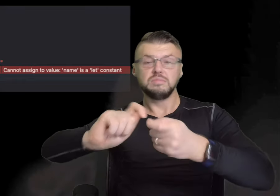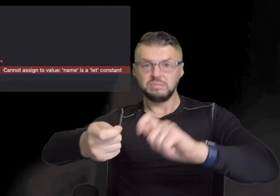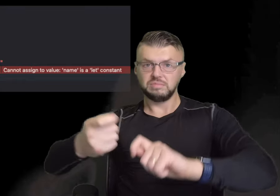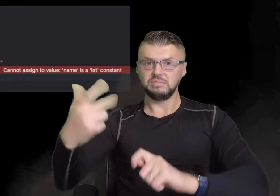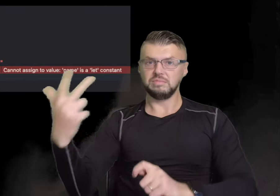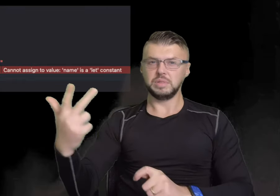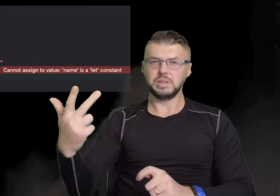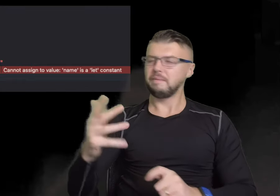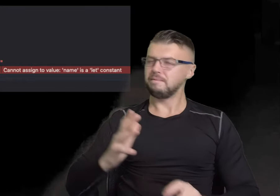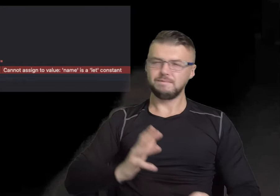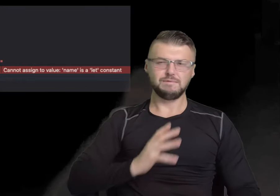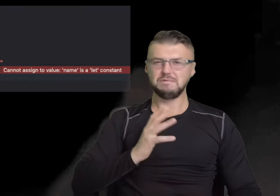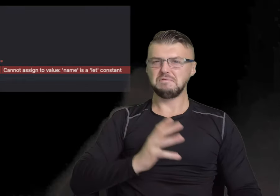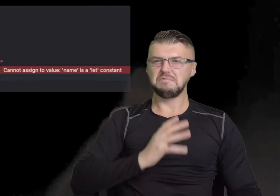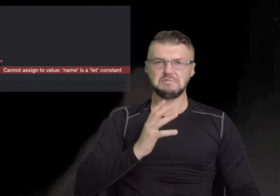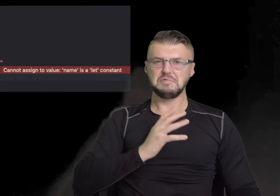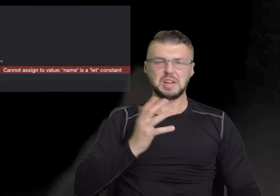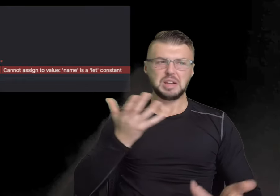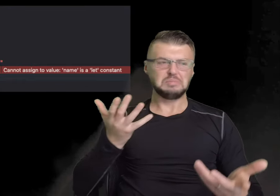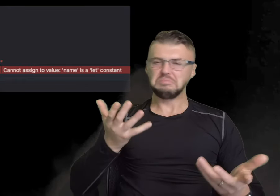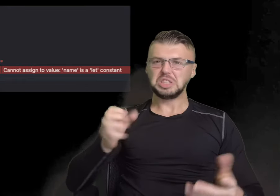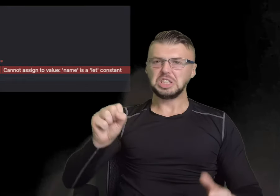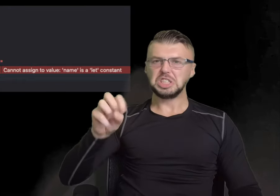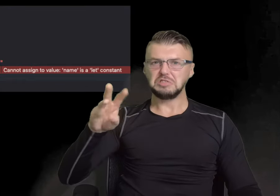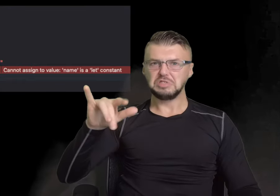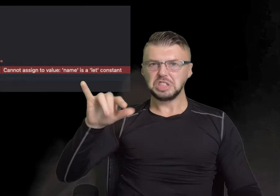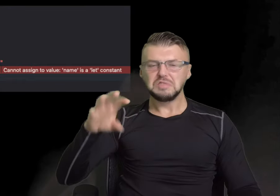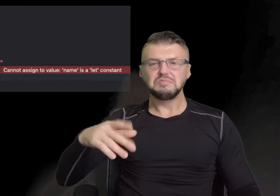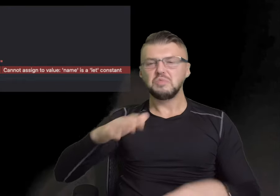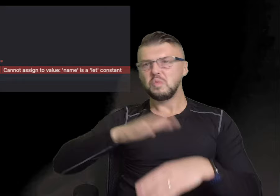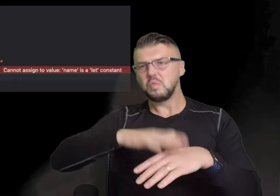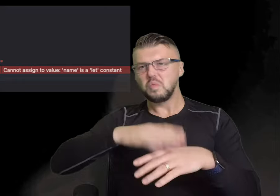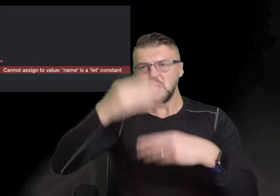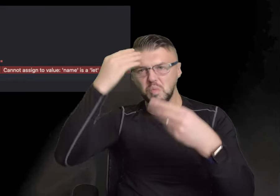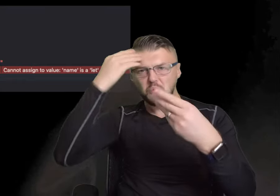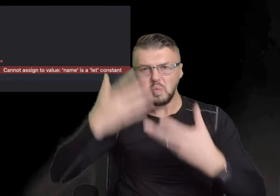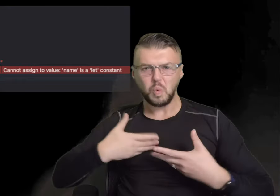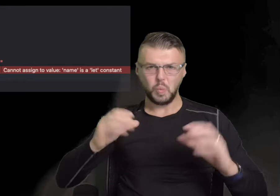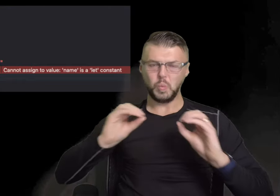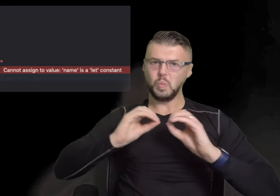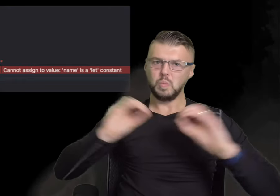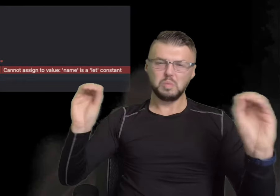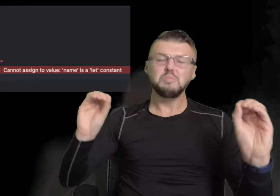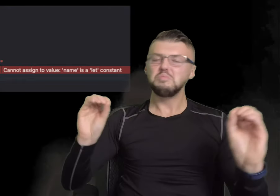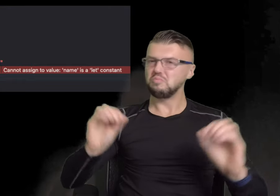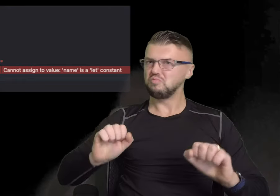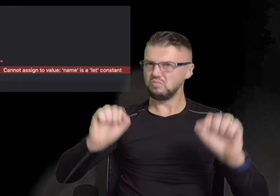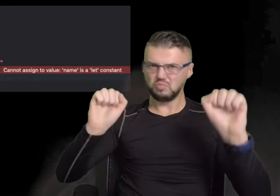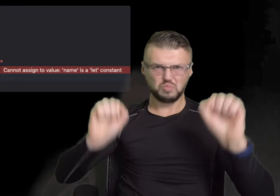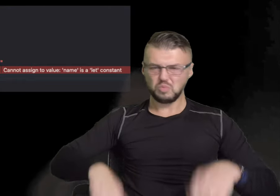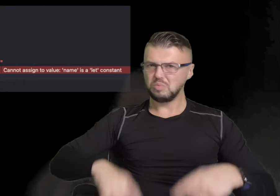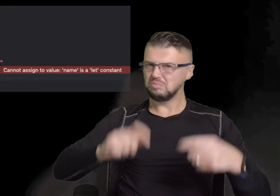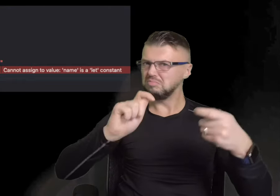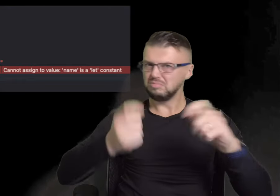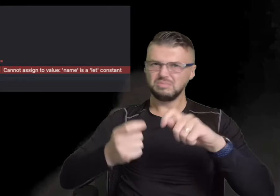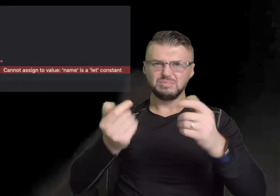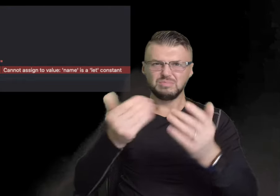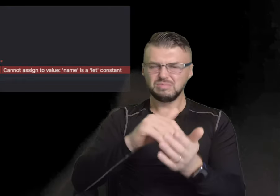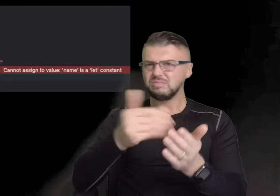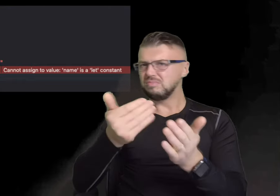And it's fine, it's completely fine, Swift doesn't give us any warnings. We absolutely can change